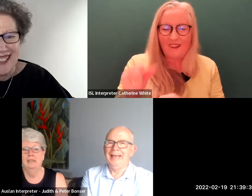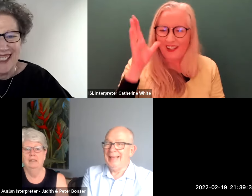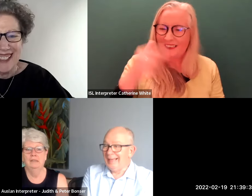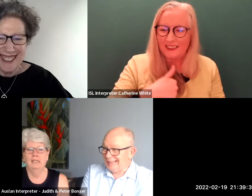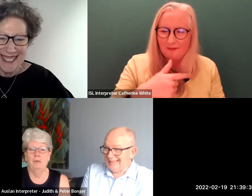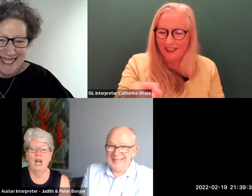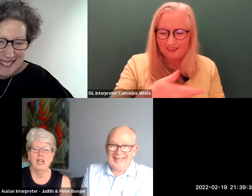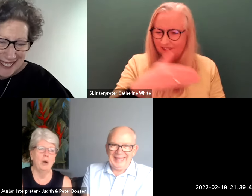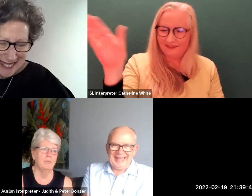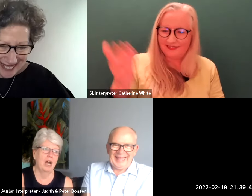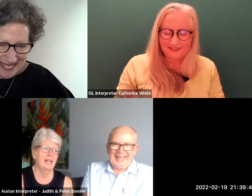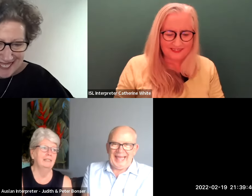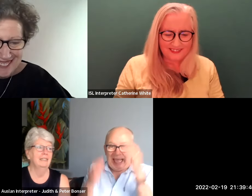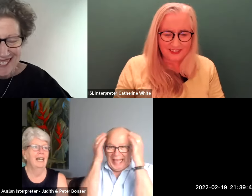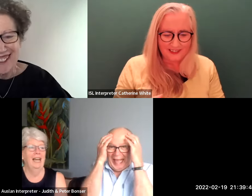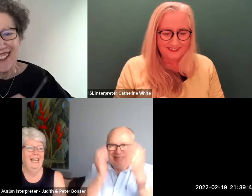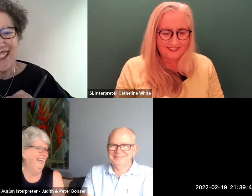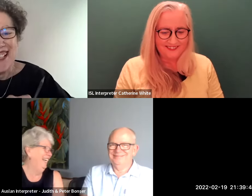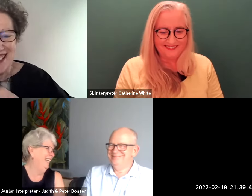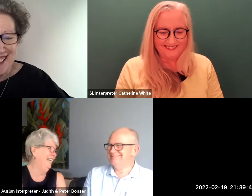i know i'm right